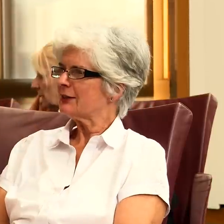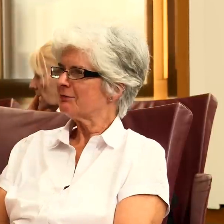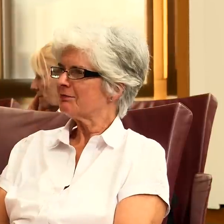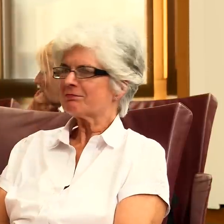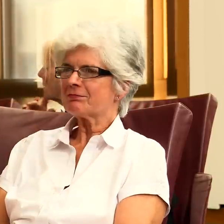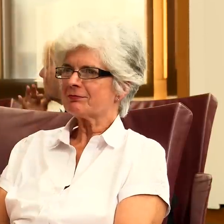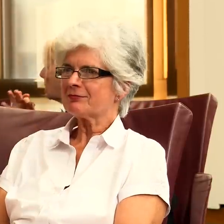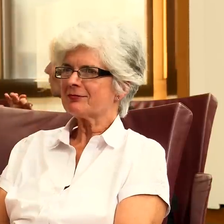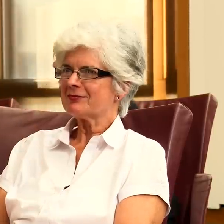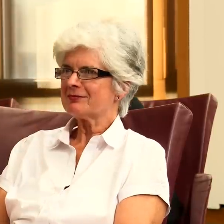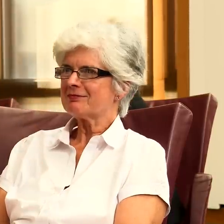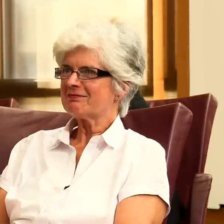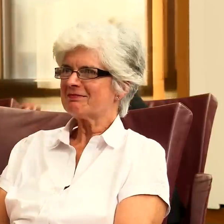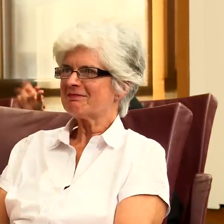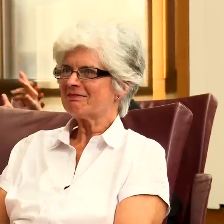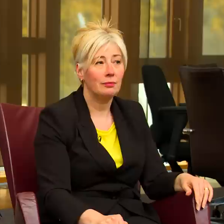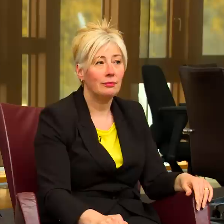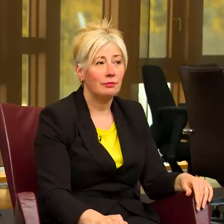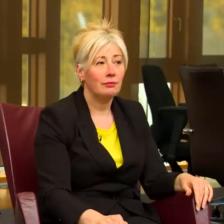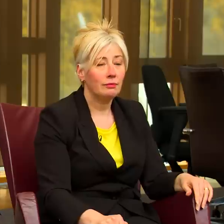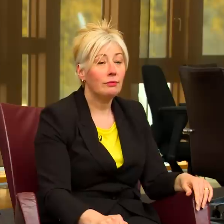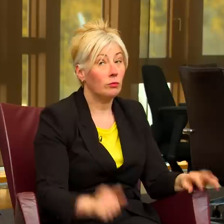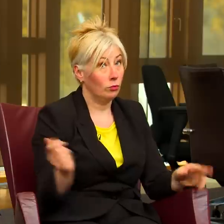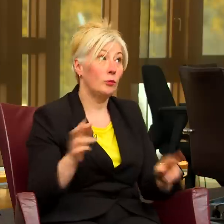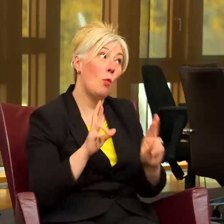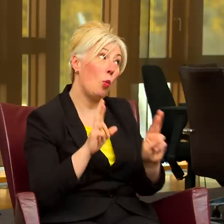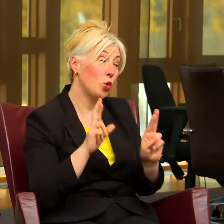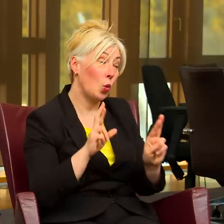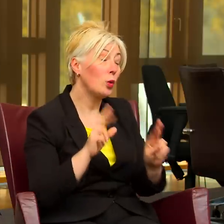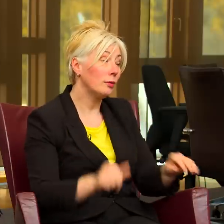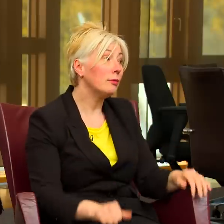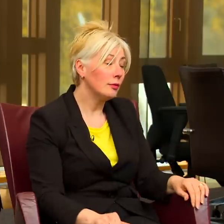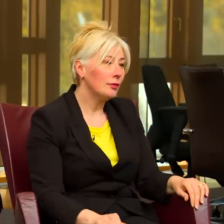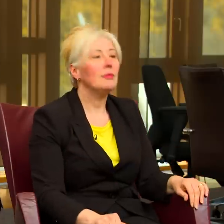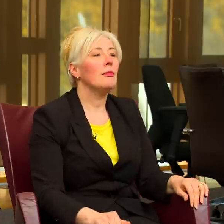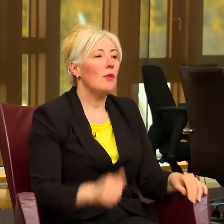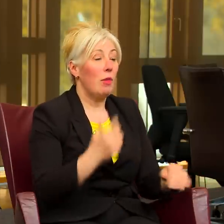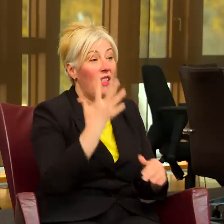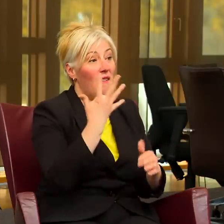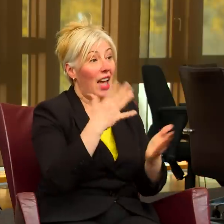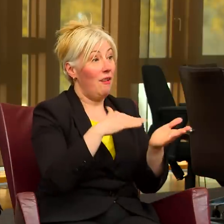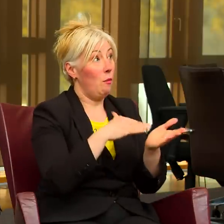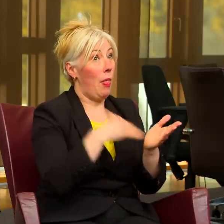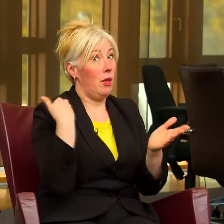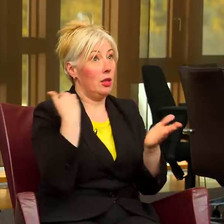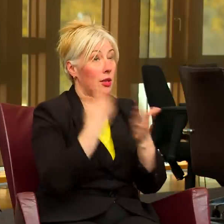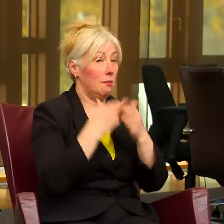stages and be successful in being passed. Well we hope so we've we've spent as I said the last five months examining the bill and